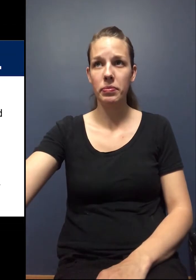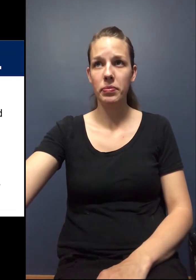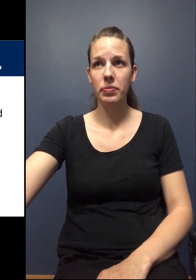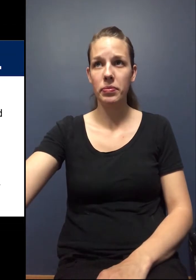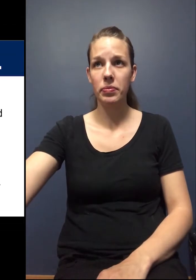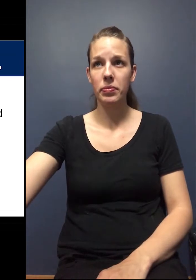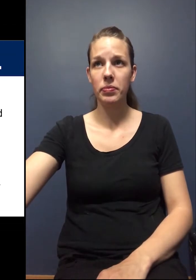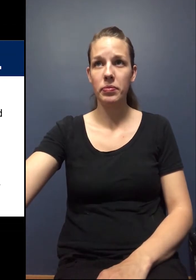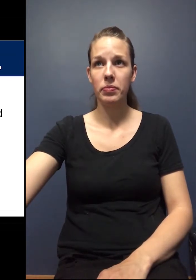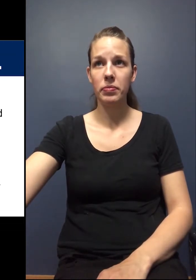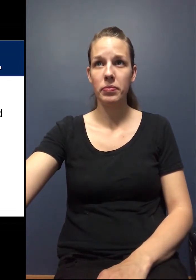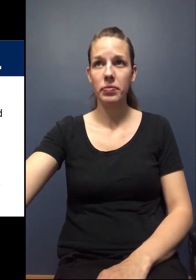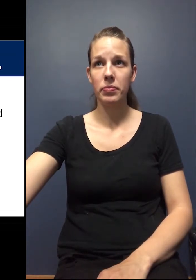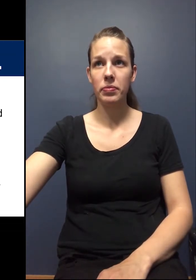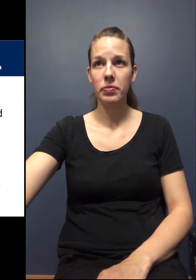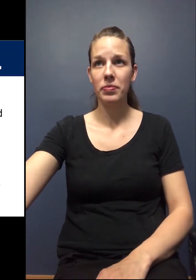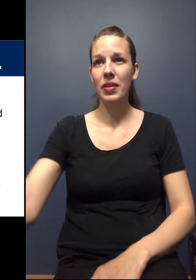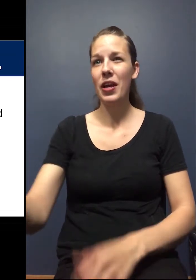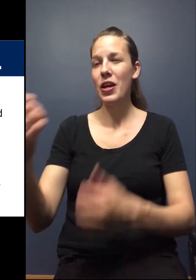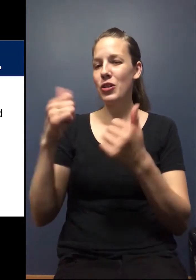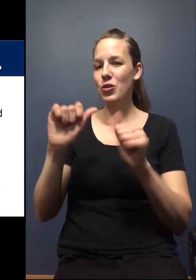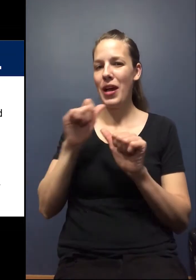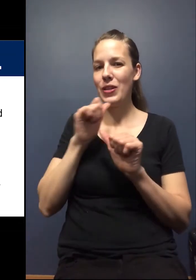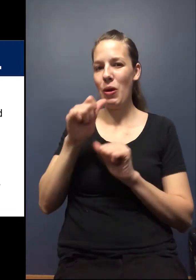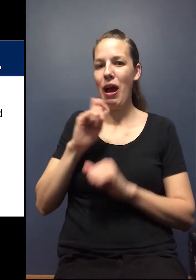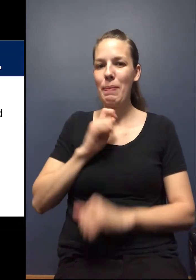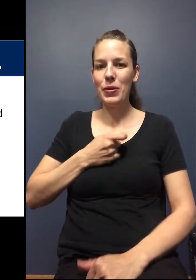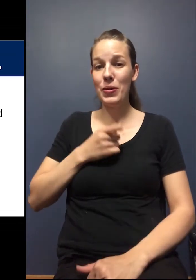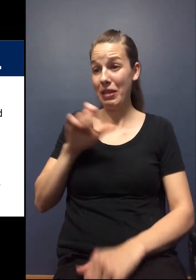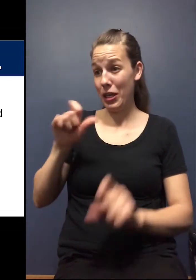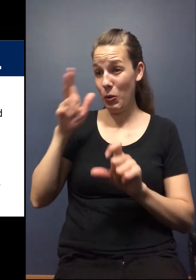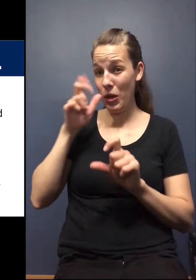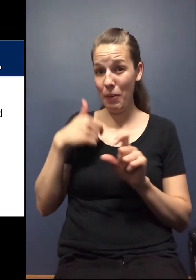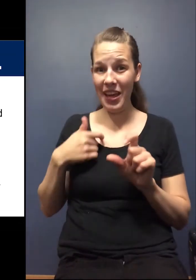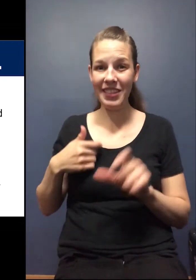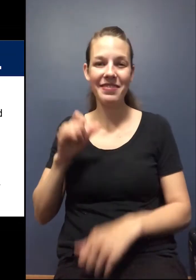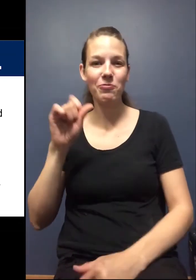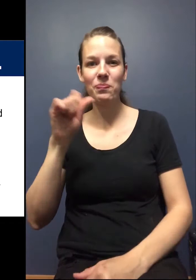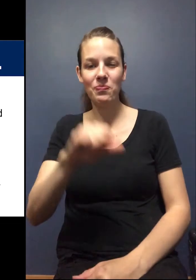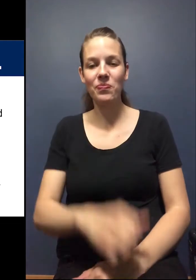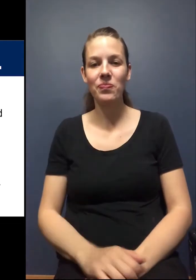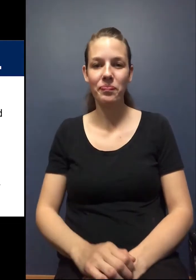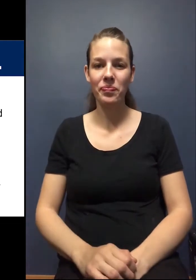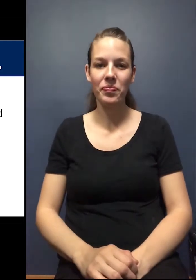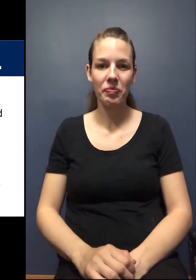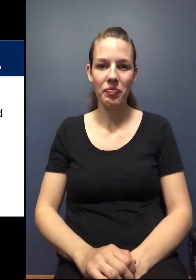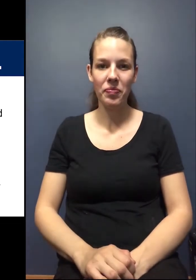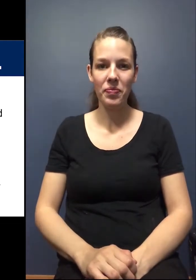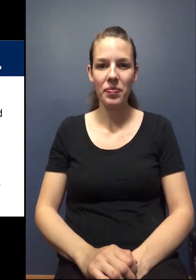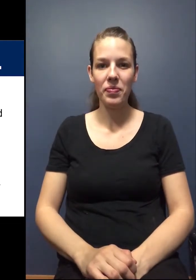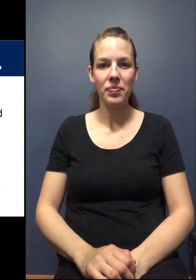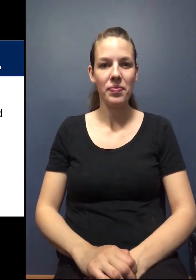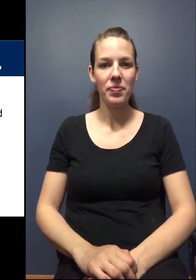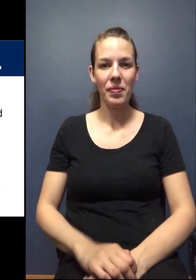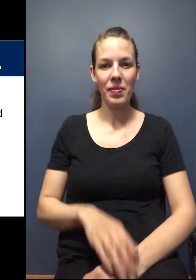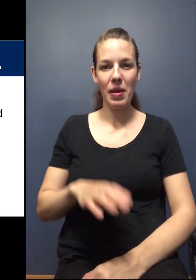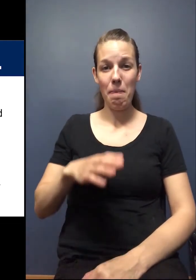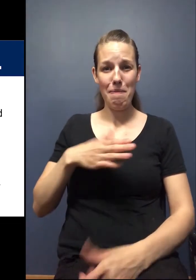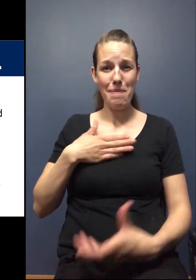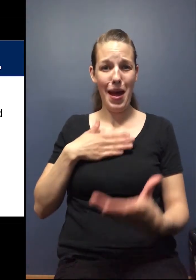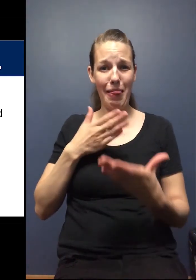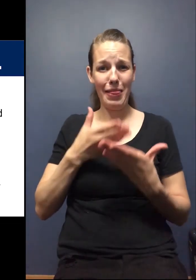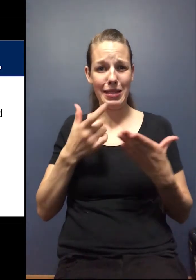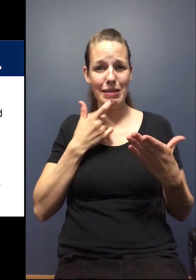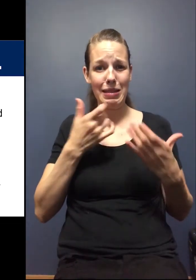I'm trying to unmute. Can you hear me? Can you you? Yep. Okay. My little thing says I'm still